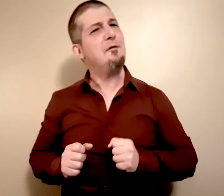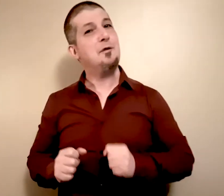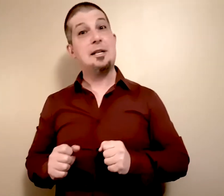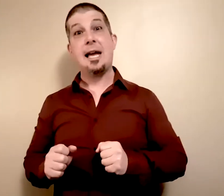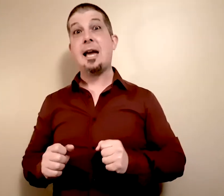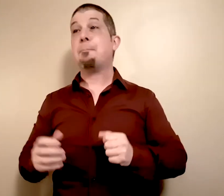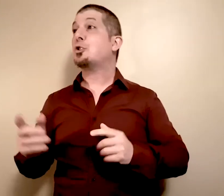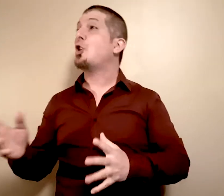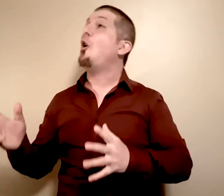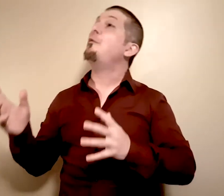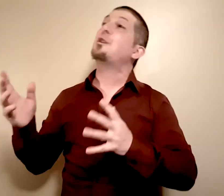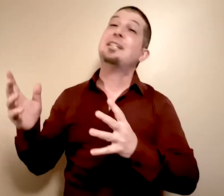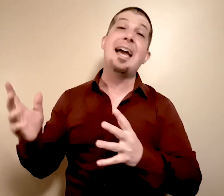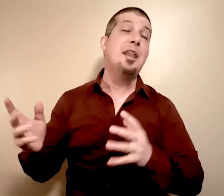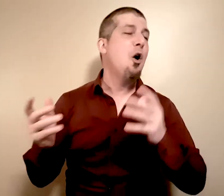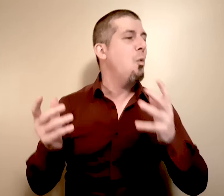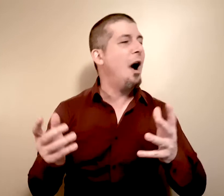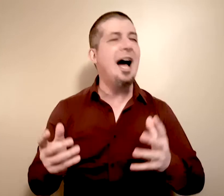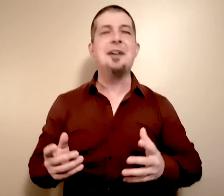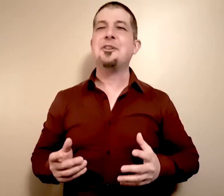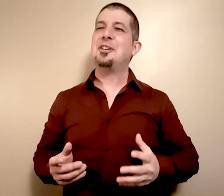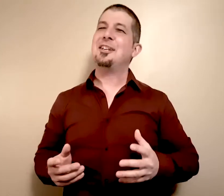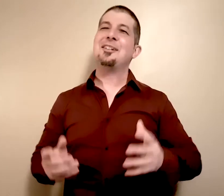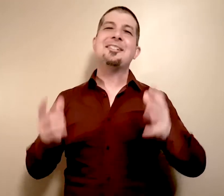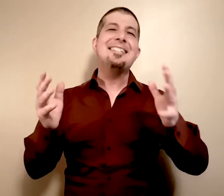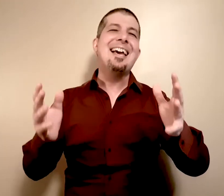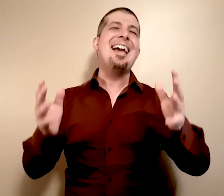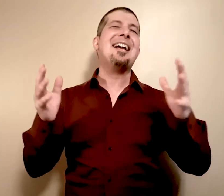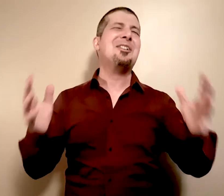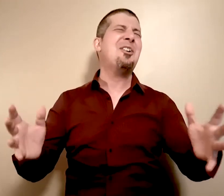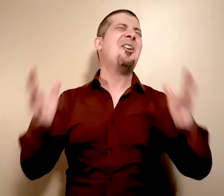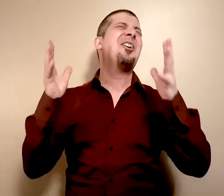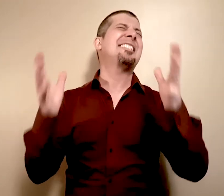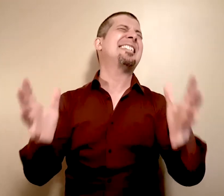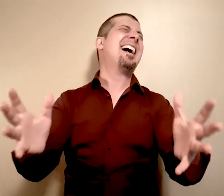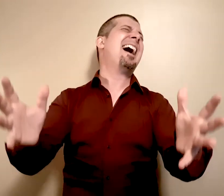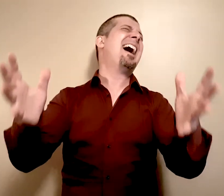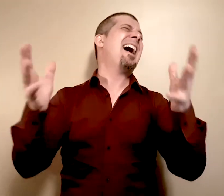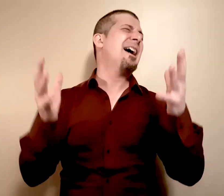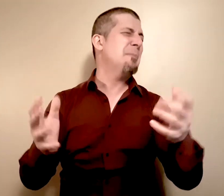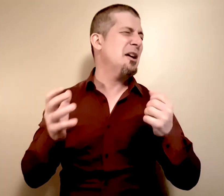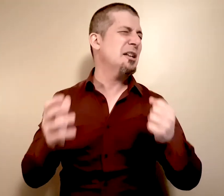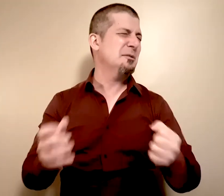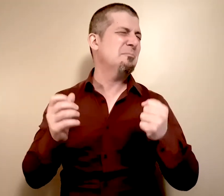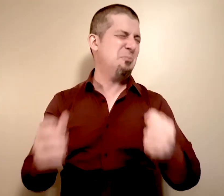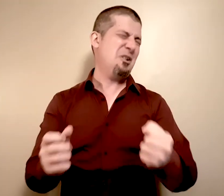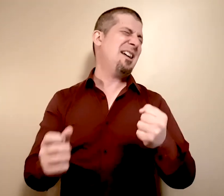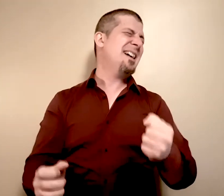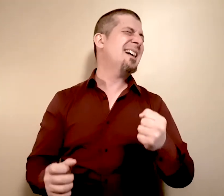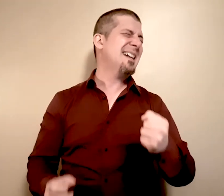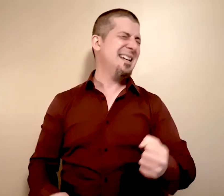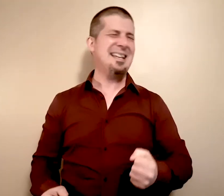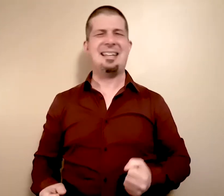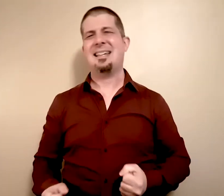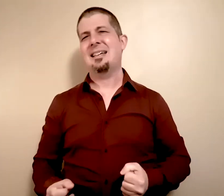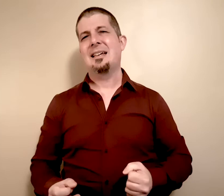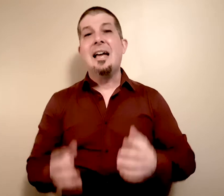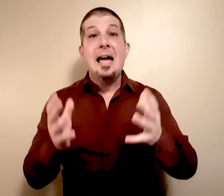forget. But don't forget why you're here. Take your time and pray. And